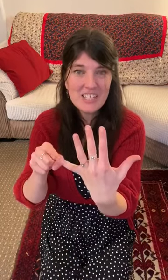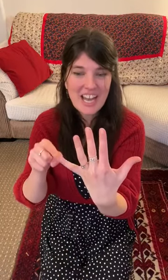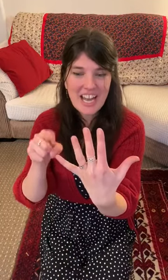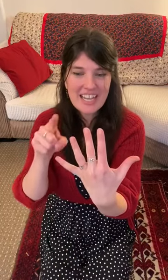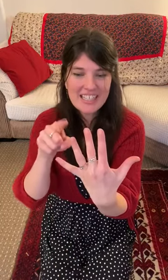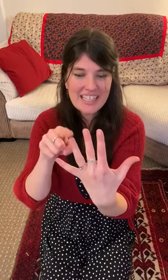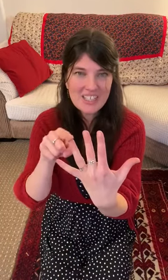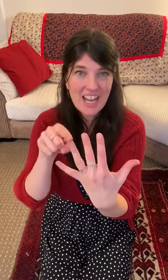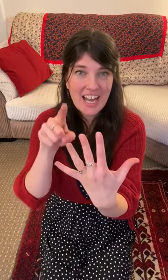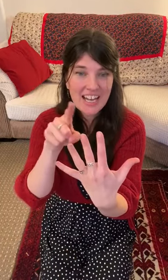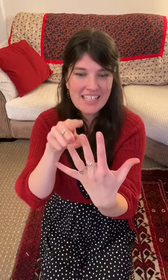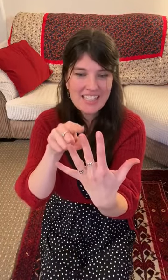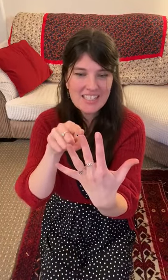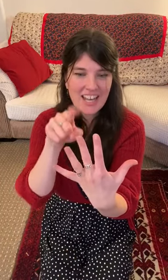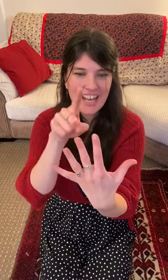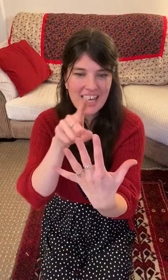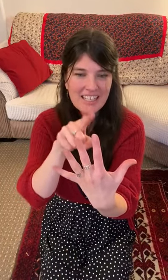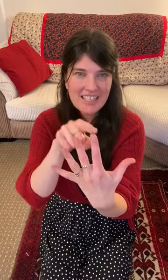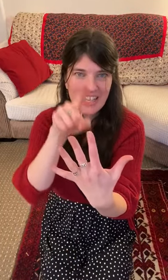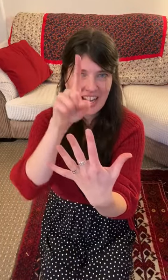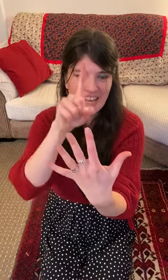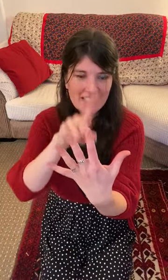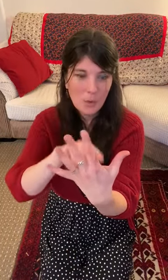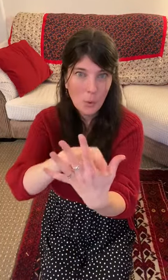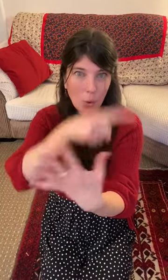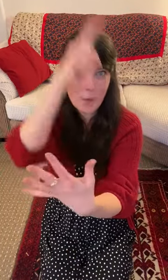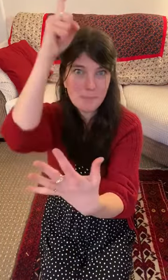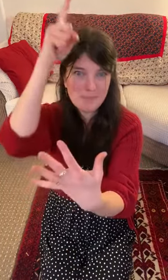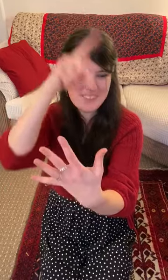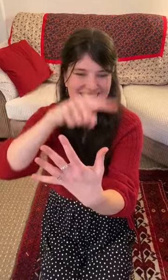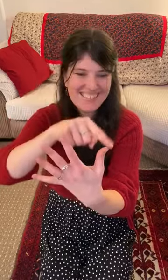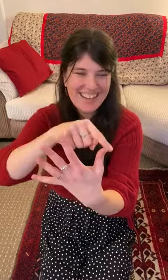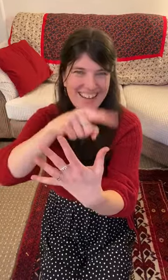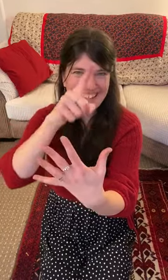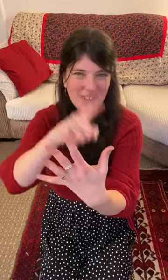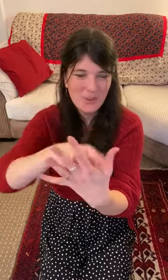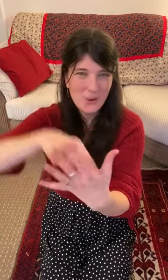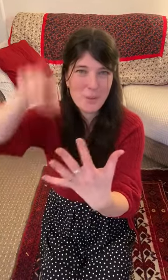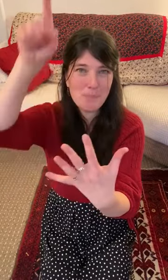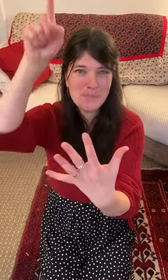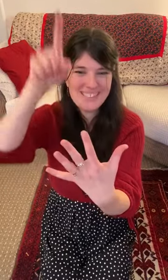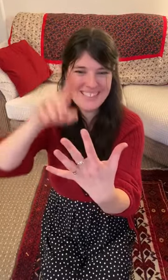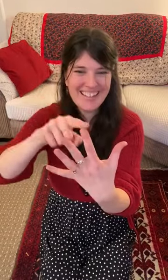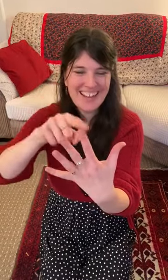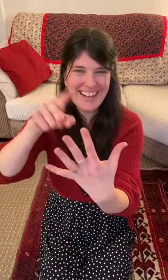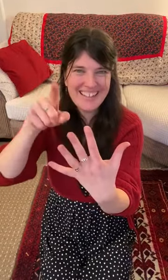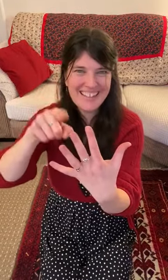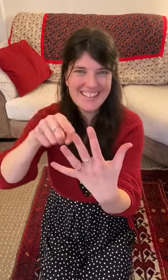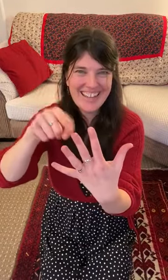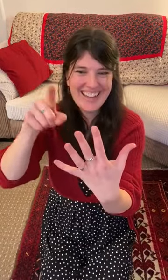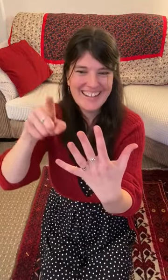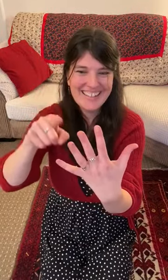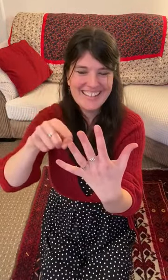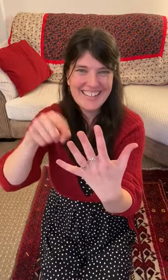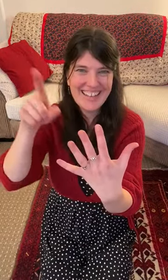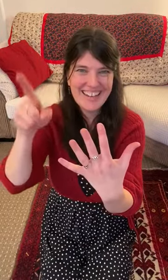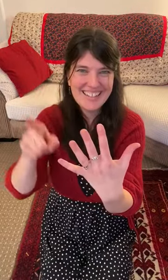Johnny, Johnny, Johnny, Johnny, whoops, Johnny, whoops, Johnny, Johnny, Johnny,